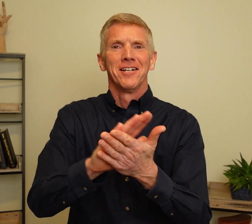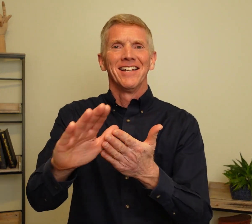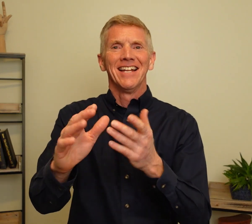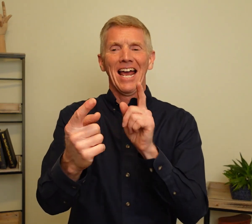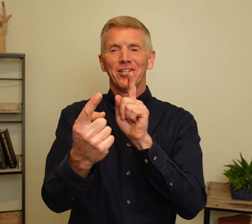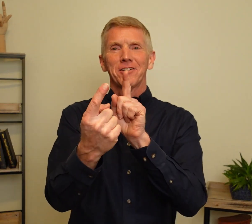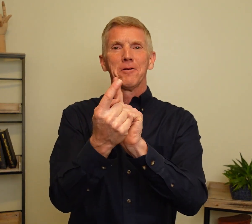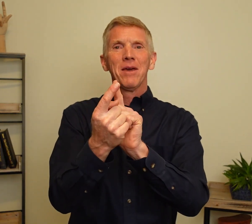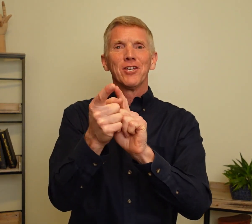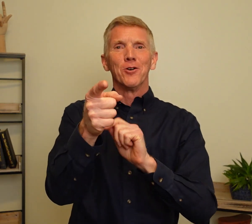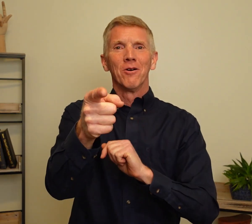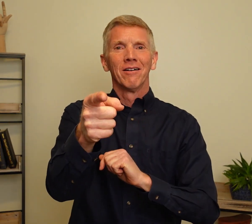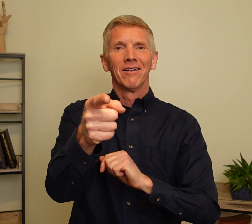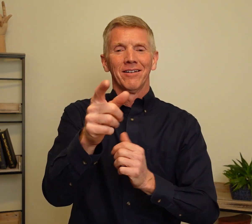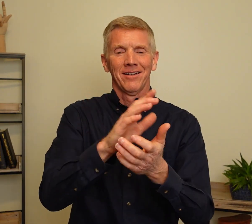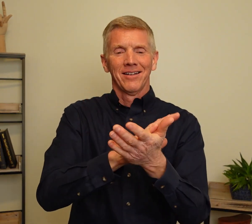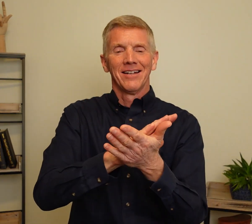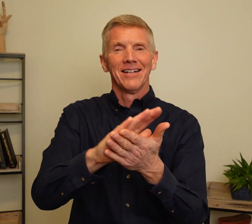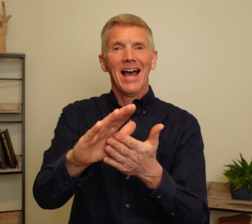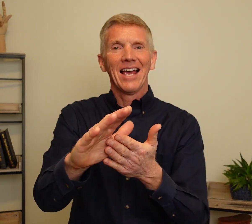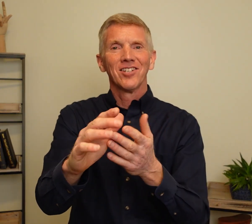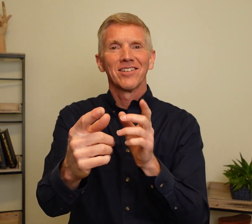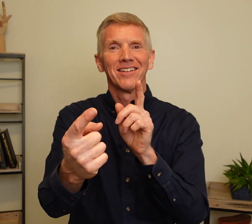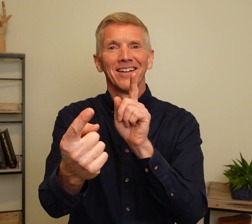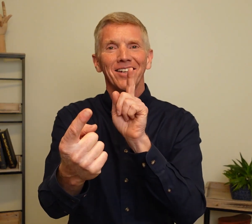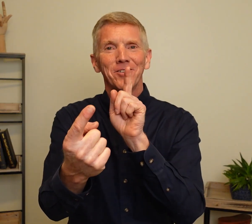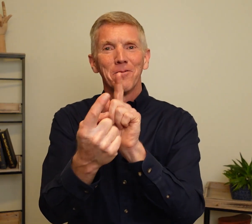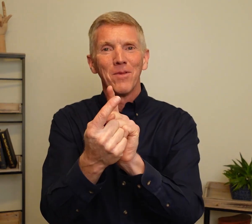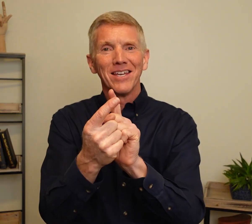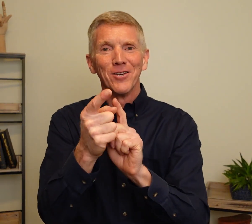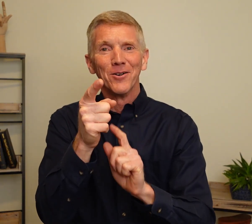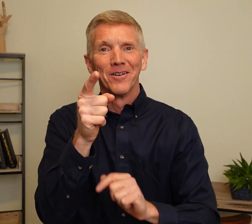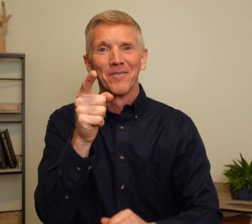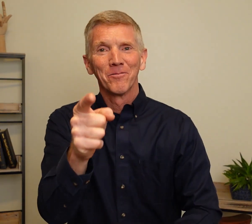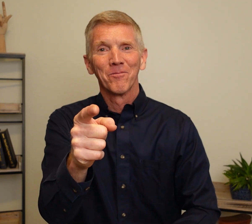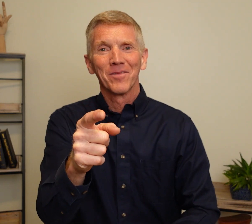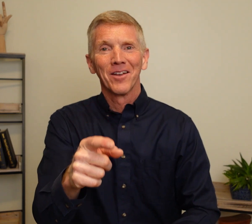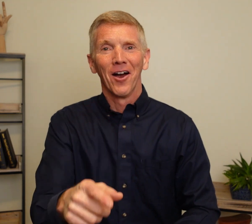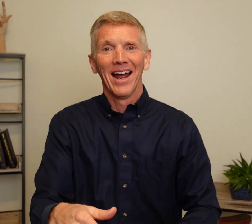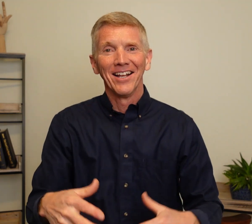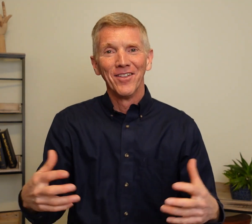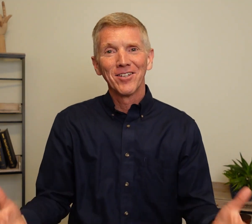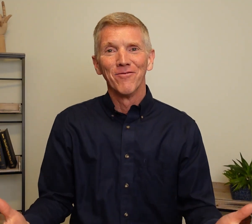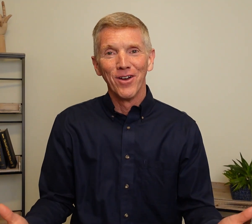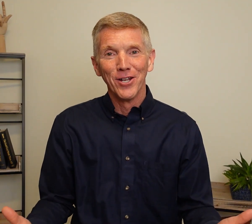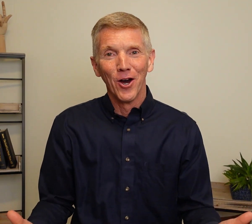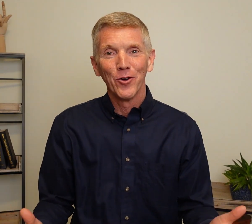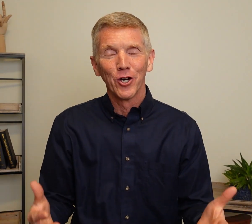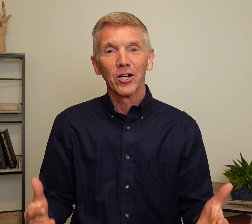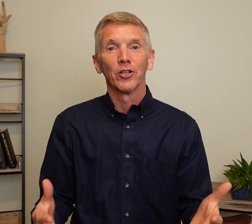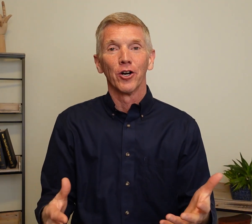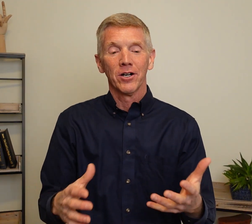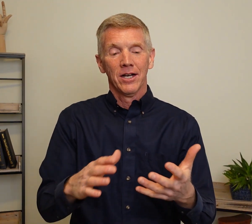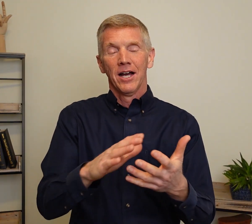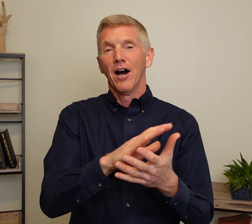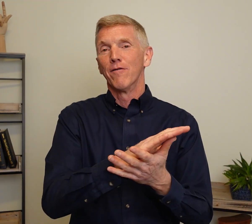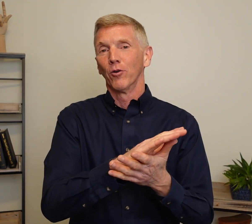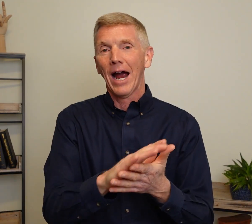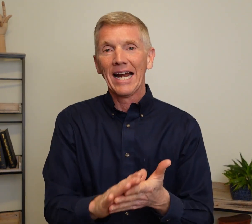Nice to meet you. Nice to meet you. Alright, in this video you're going to learn a variety